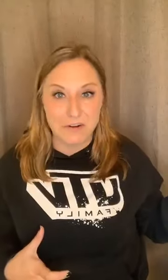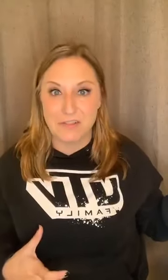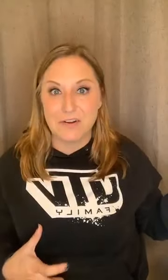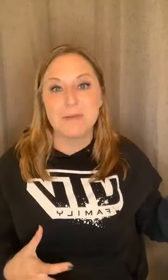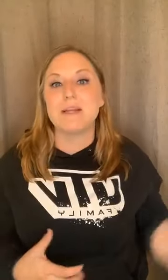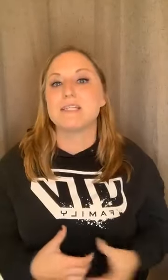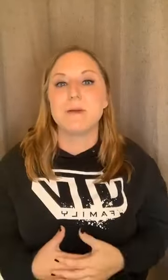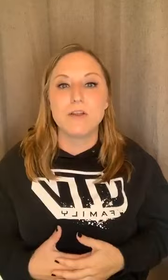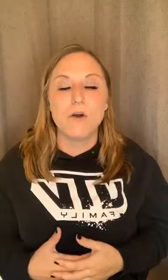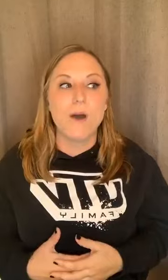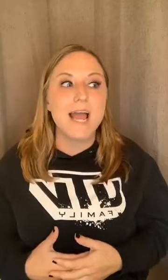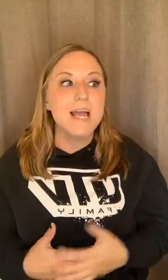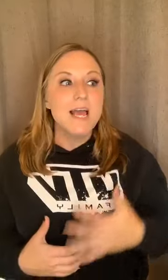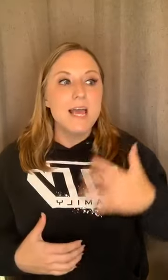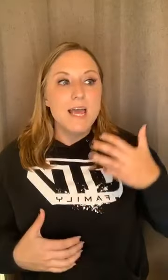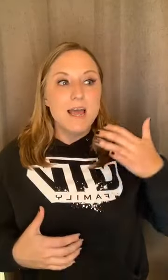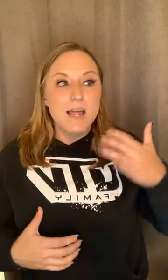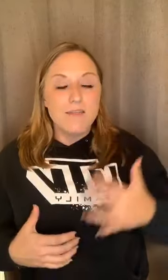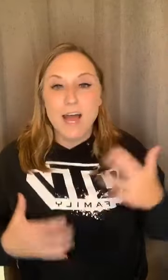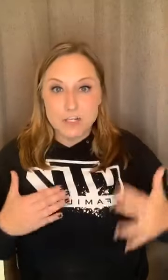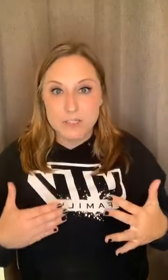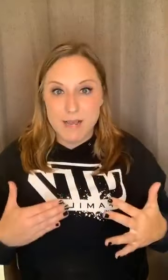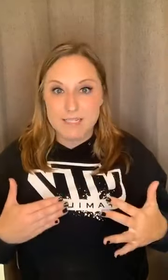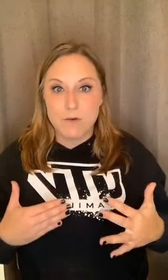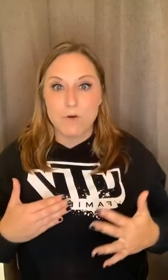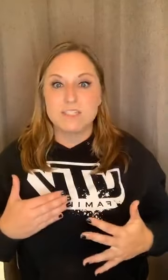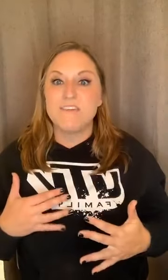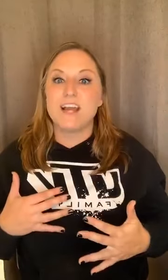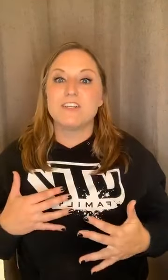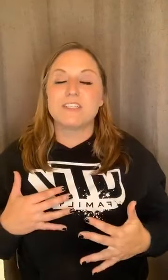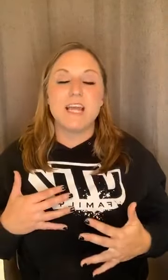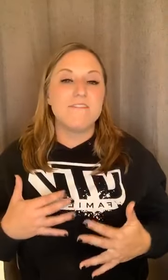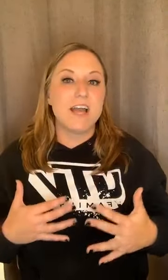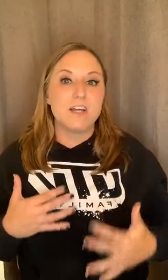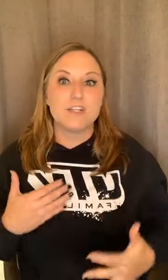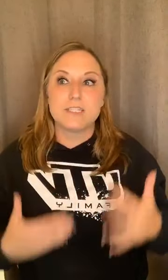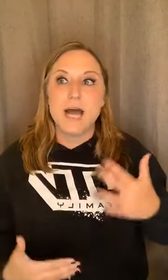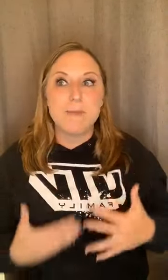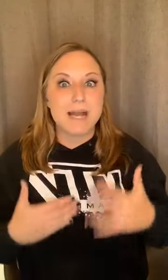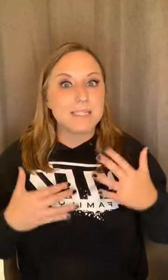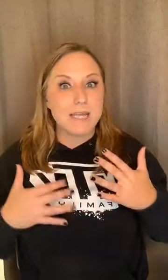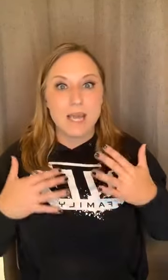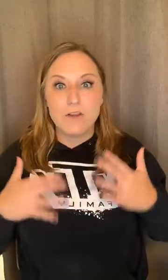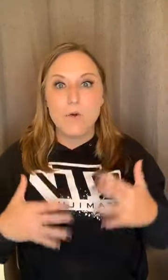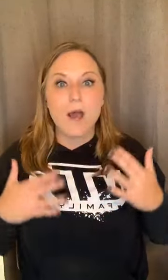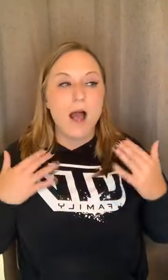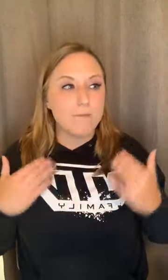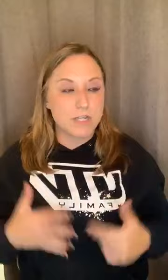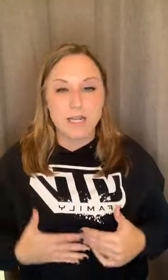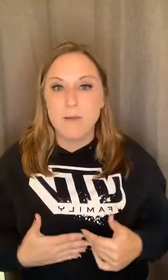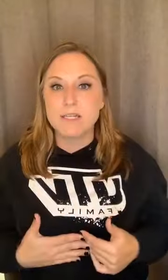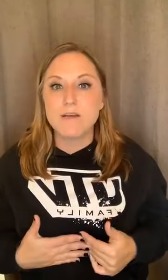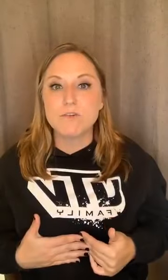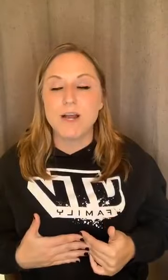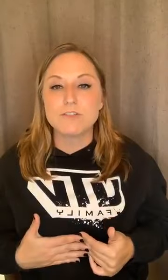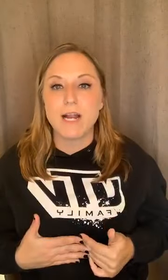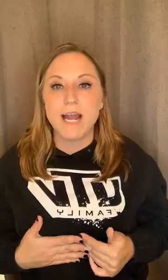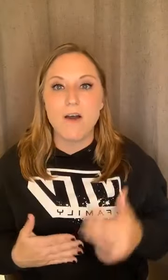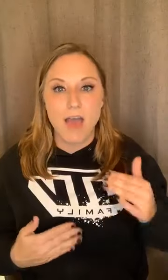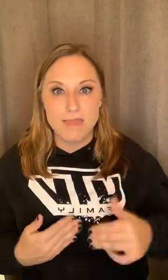30 minutes, but you know what? That just makes it worse. If I can just, if I could have just sat back and say, you know what, I'm just going to lie on myself to rest right now. And then